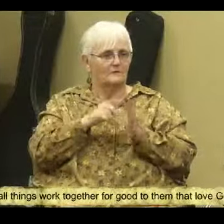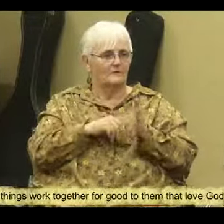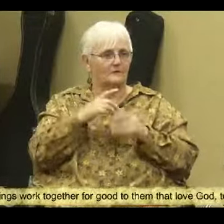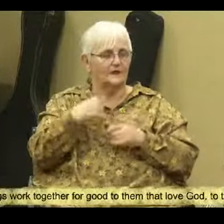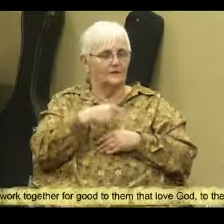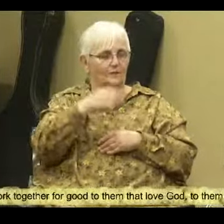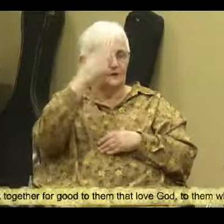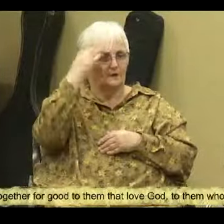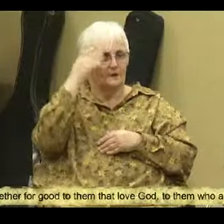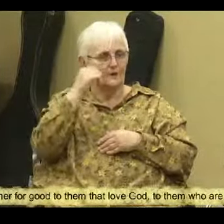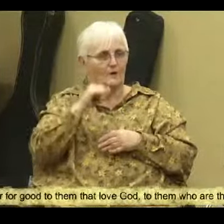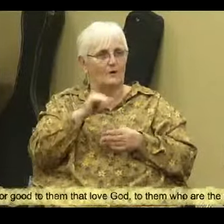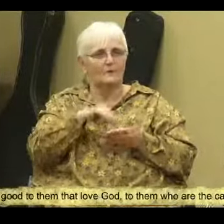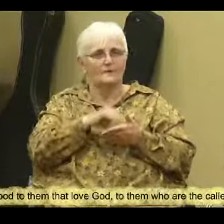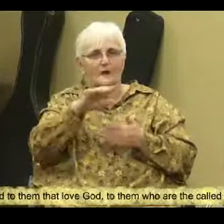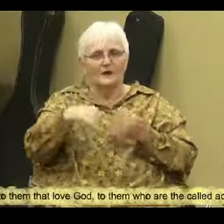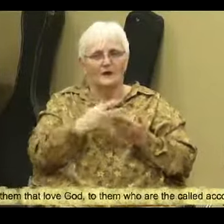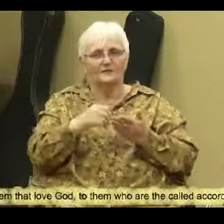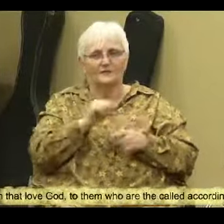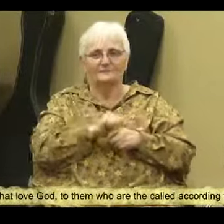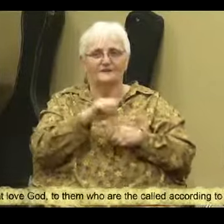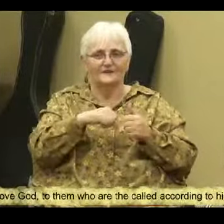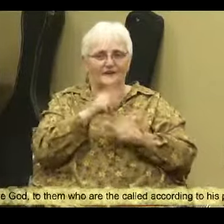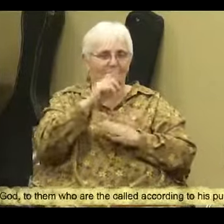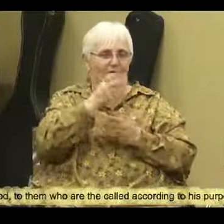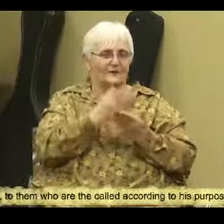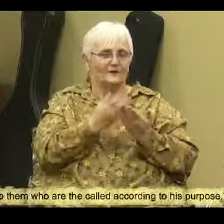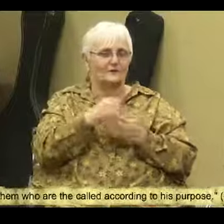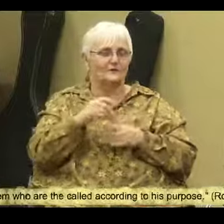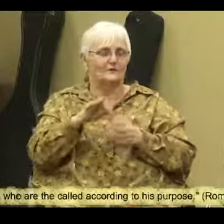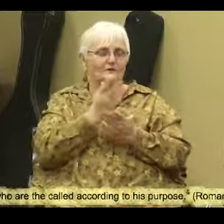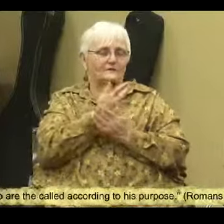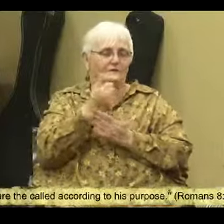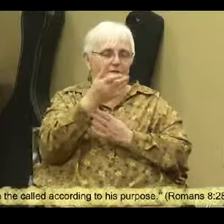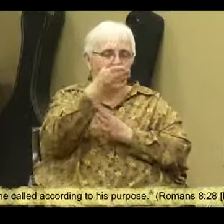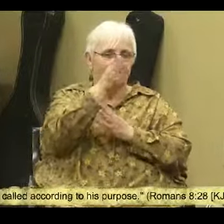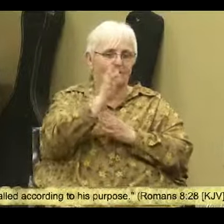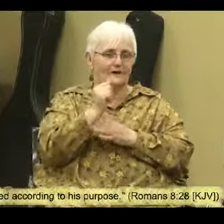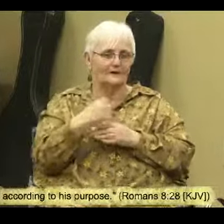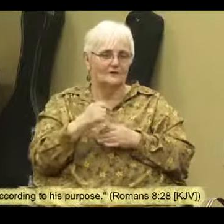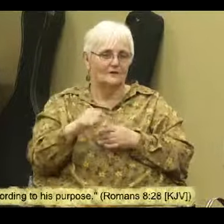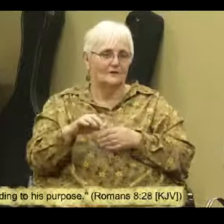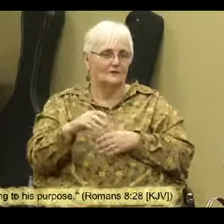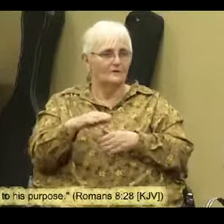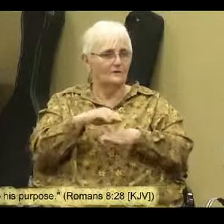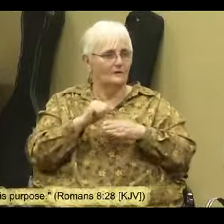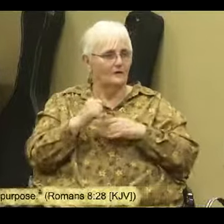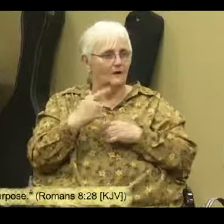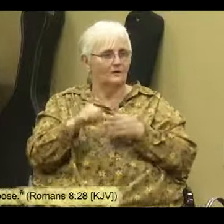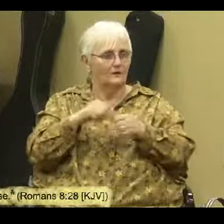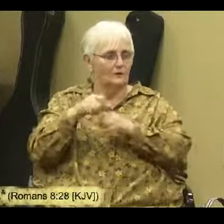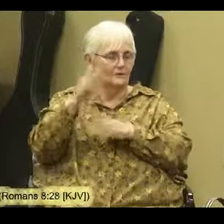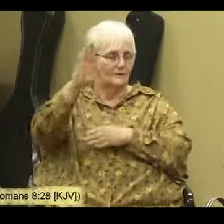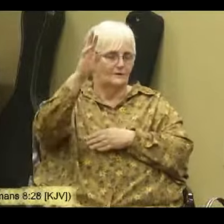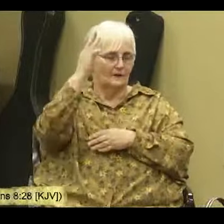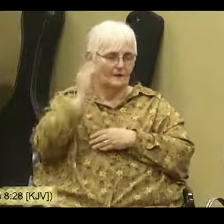know that all things work together for good to those who love God. to those who are called according to His purpose.